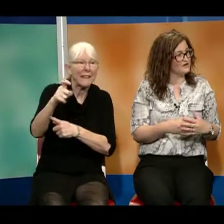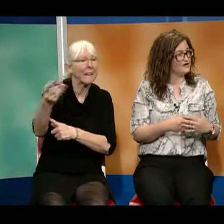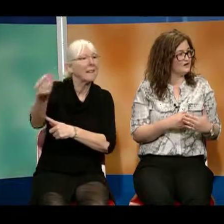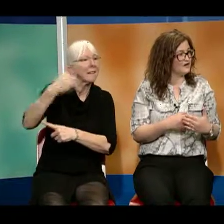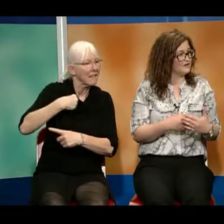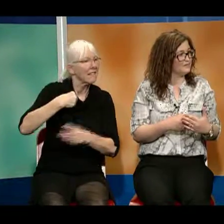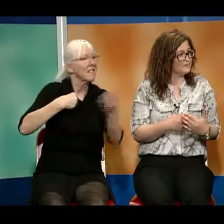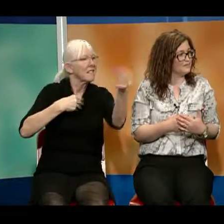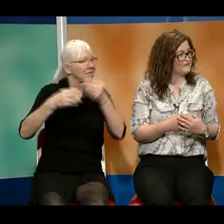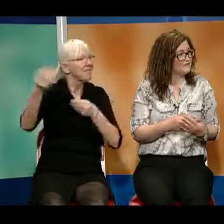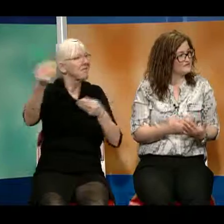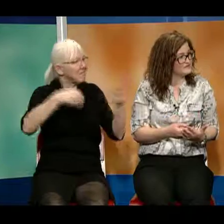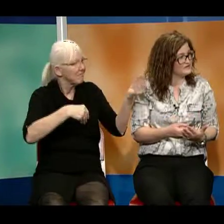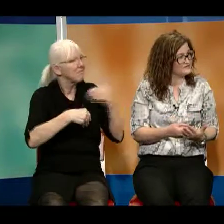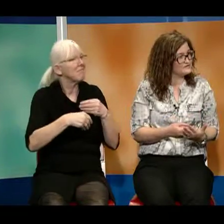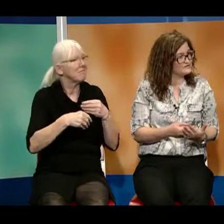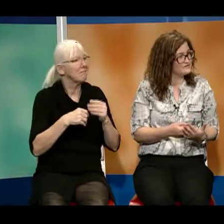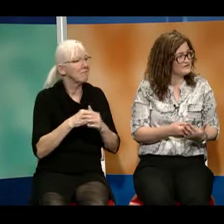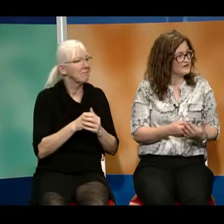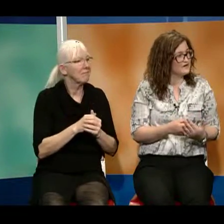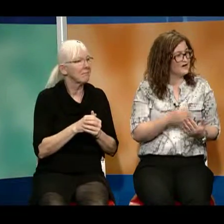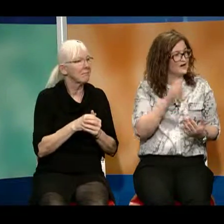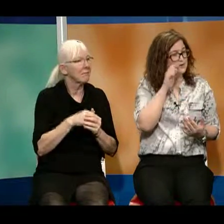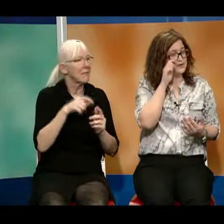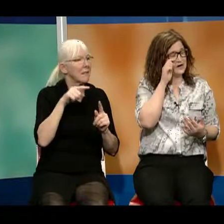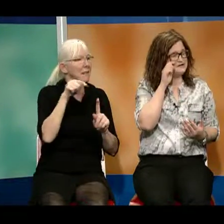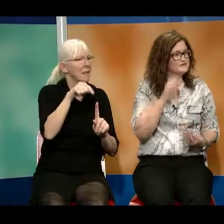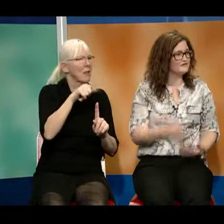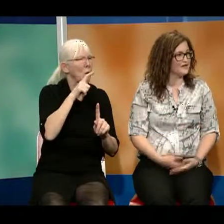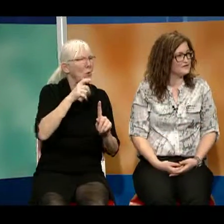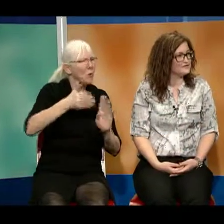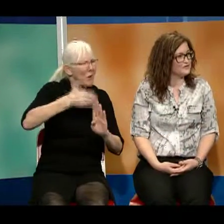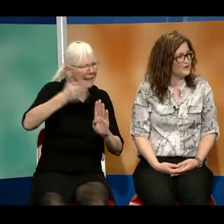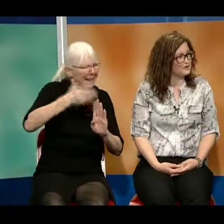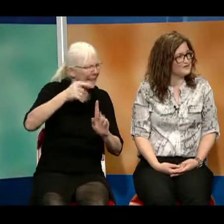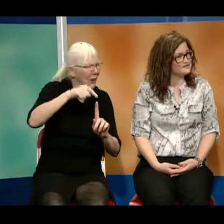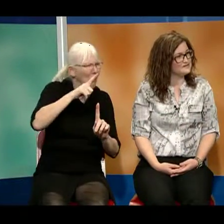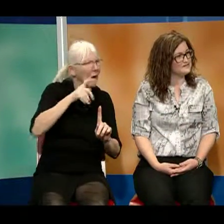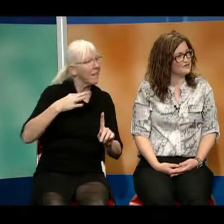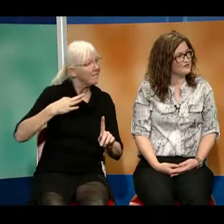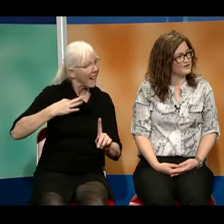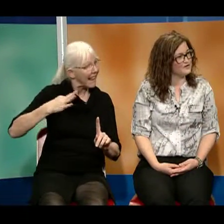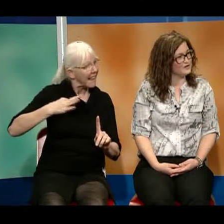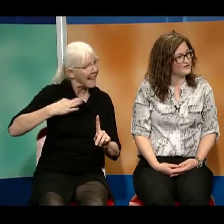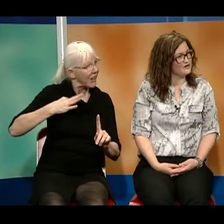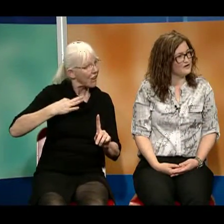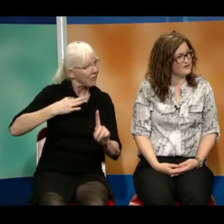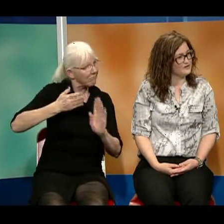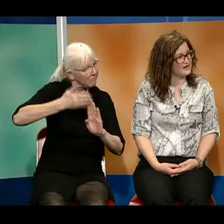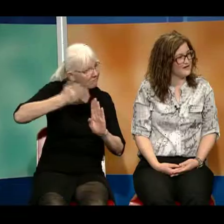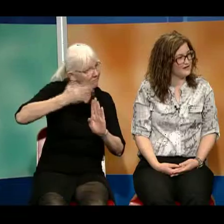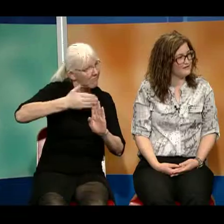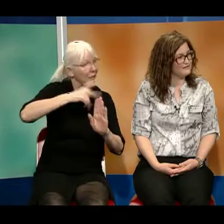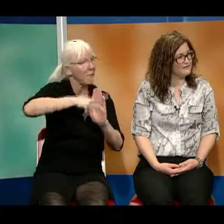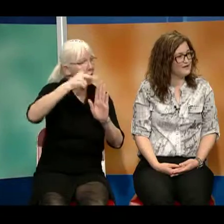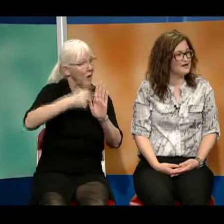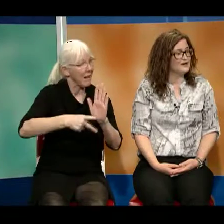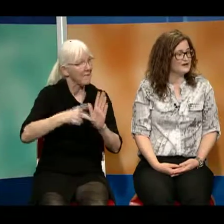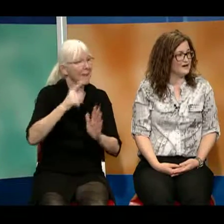by volunteers. Because of this, the wait list is about a year, a year and a half. Oh, wow.